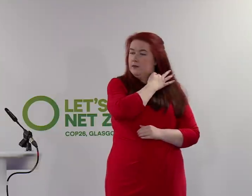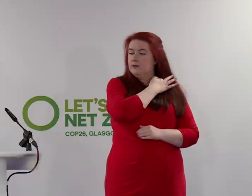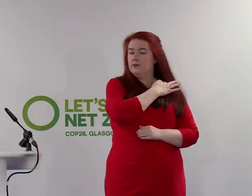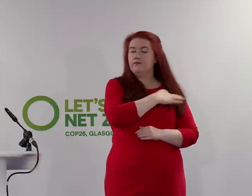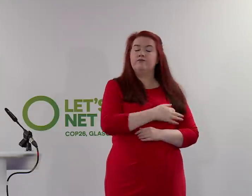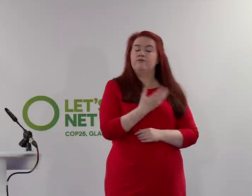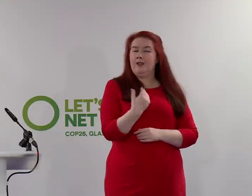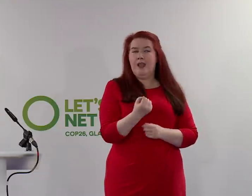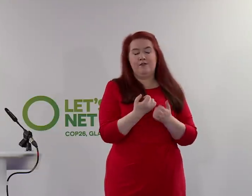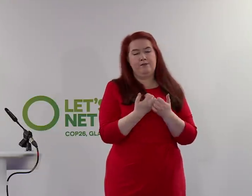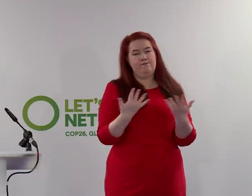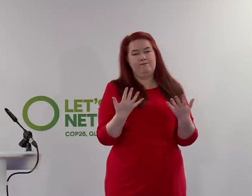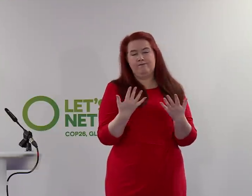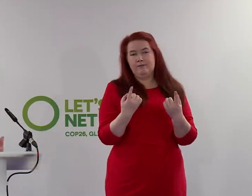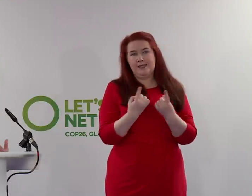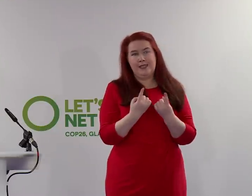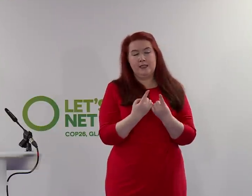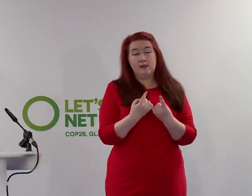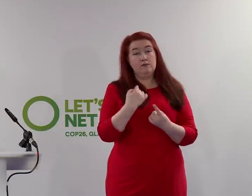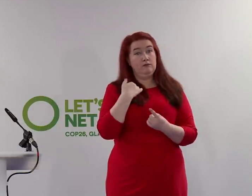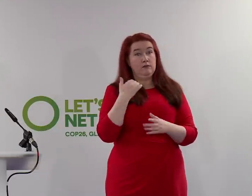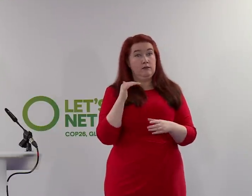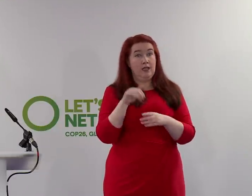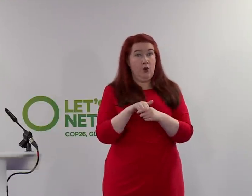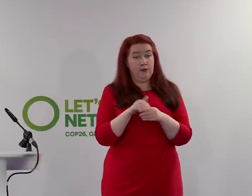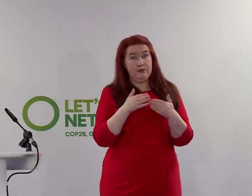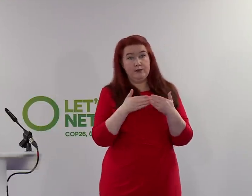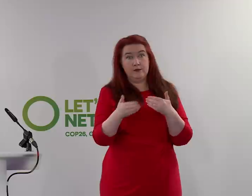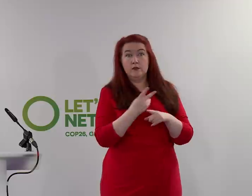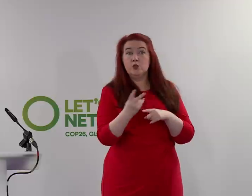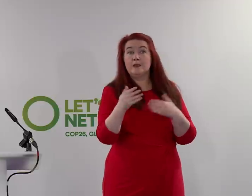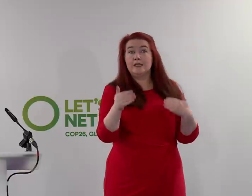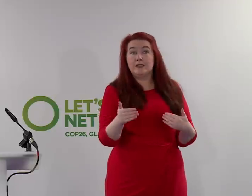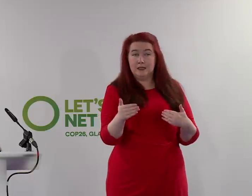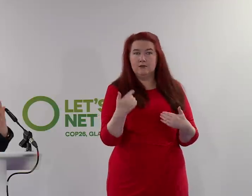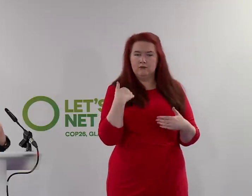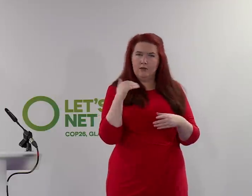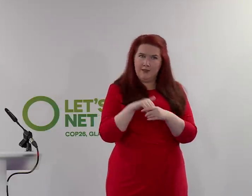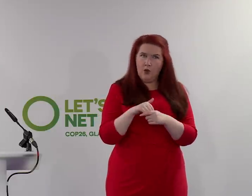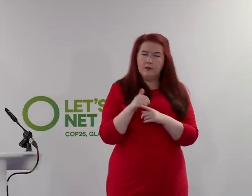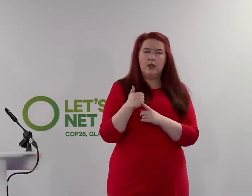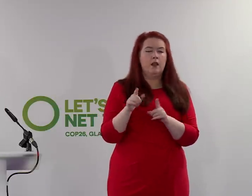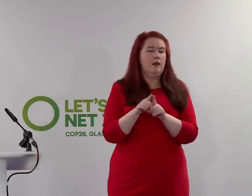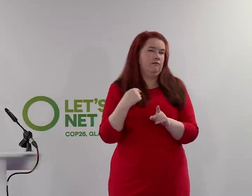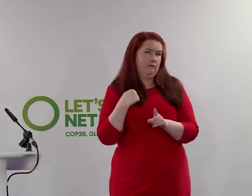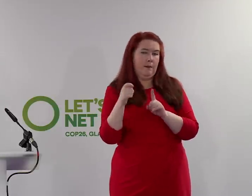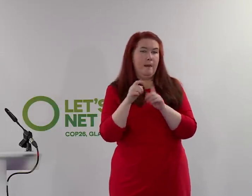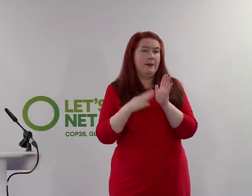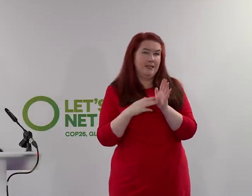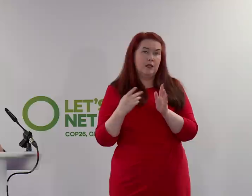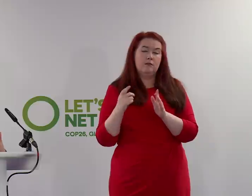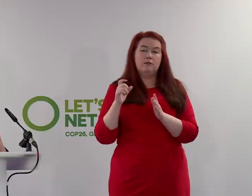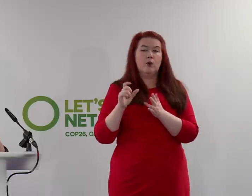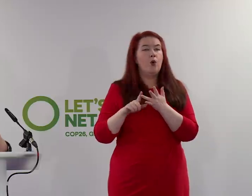you know, many things that I will take part in over the next two weeks to do that. The Prime Minister and I will co-host